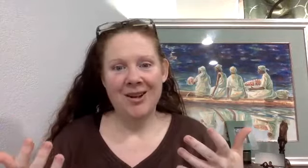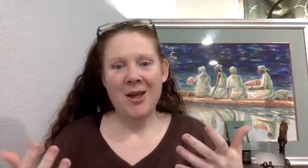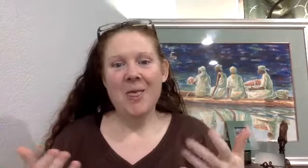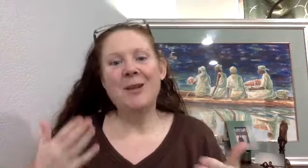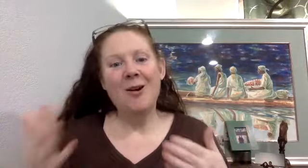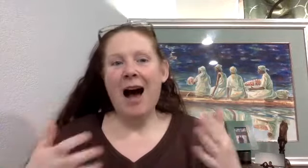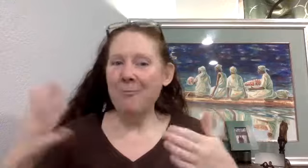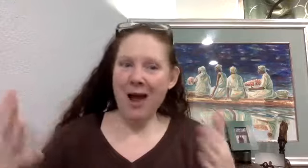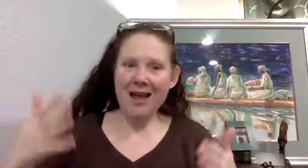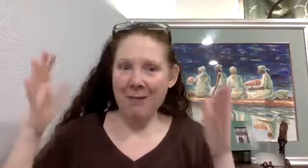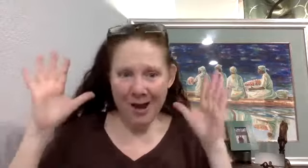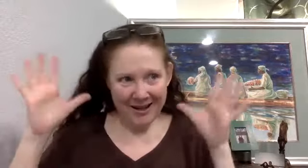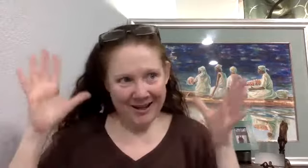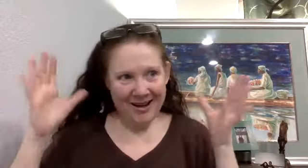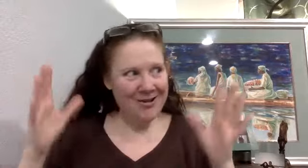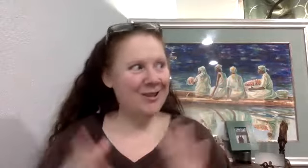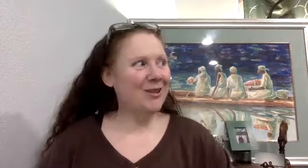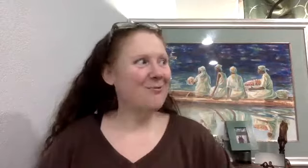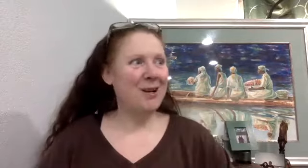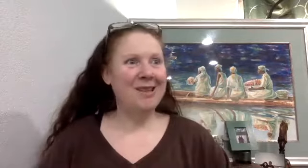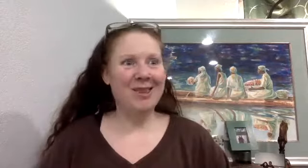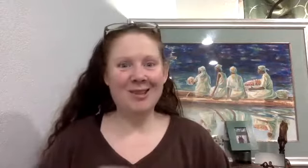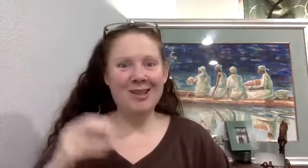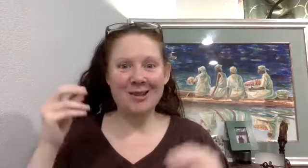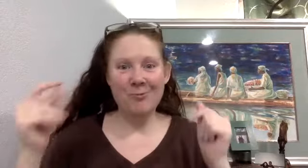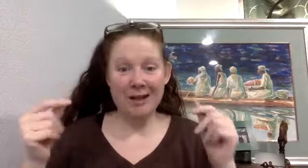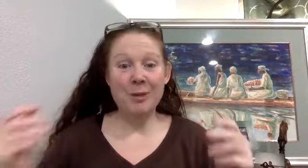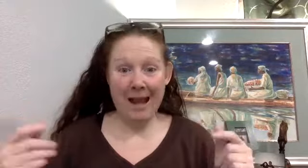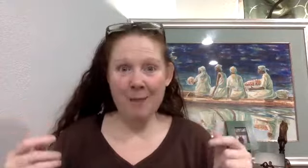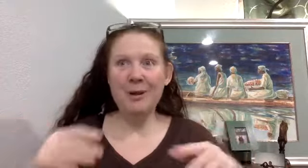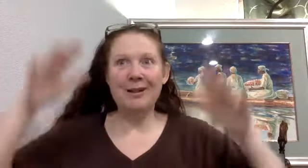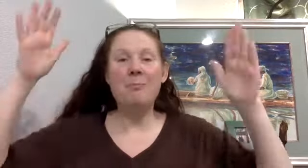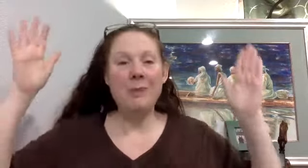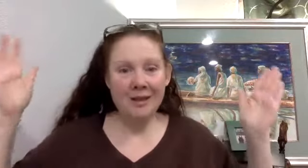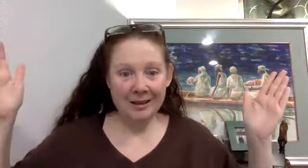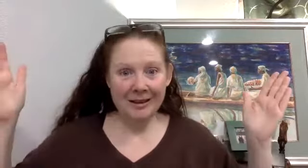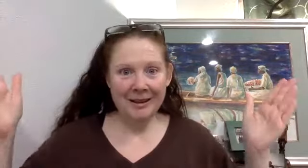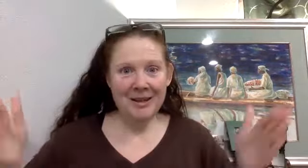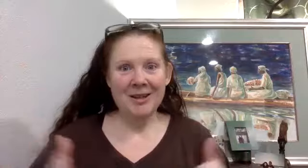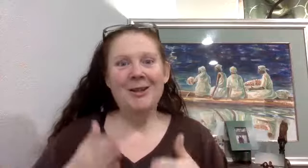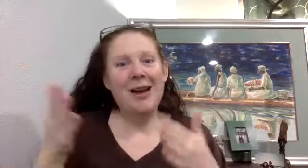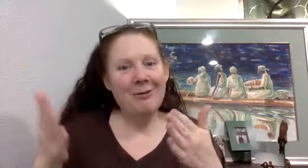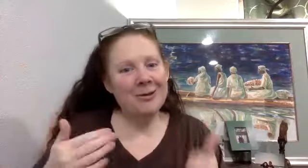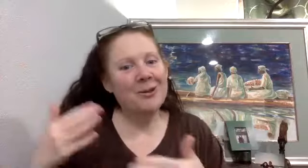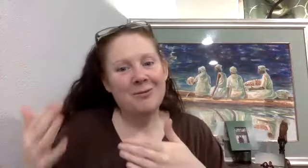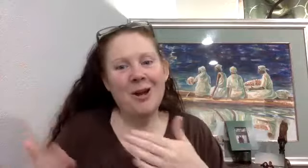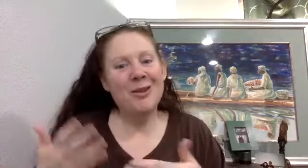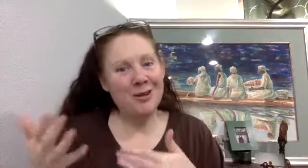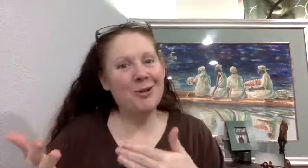So I'm not, you know, in a certain way saying this can just randomly happen immediately. You know, you have to sort of know that you're